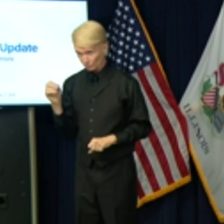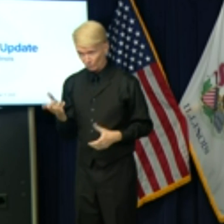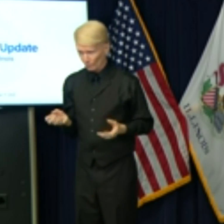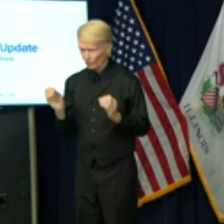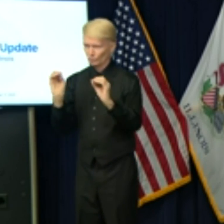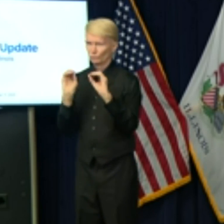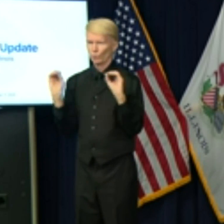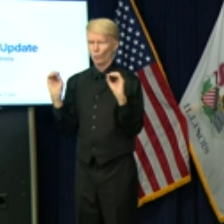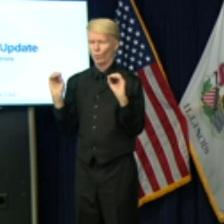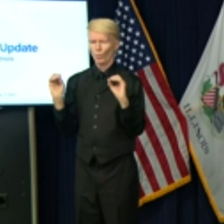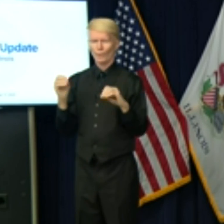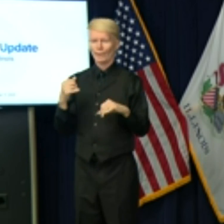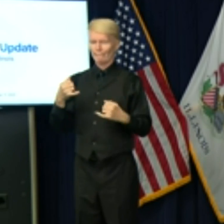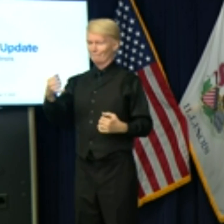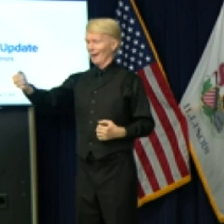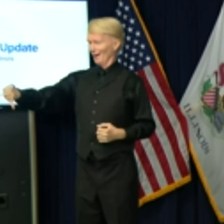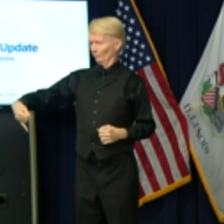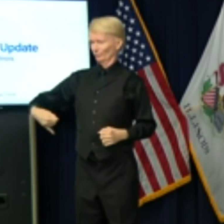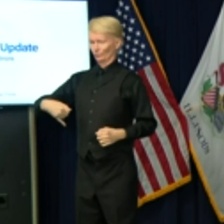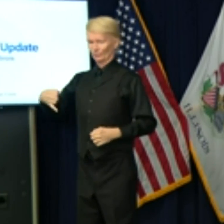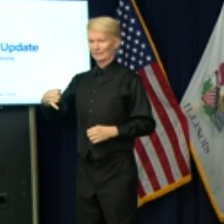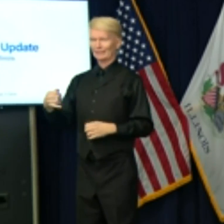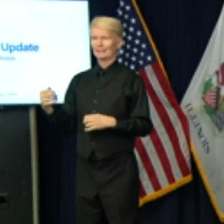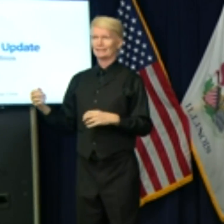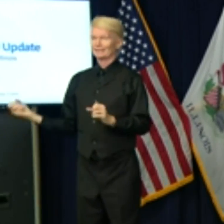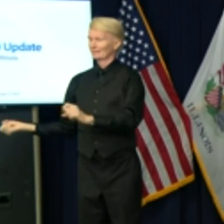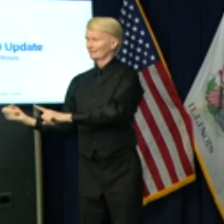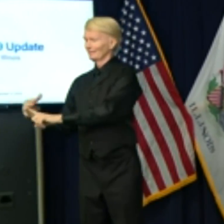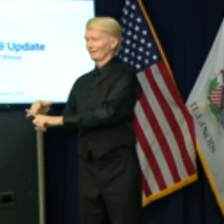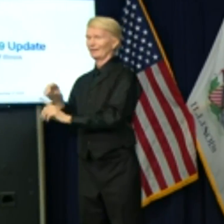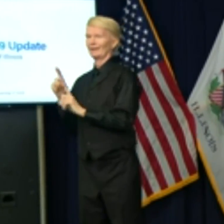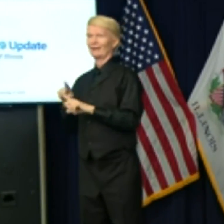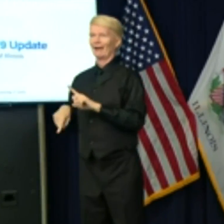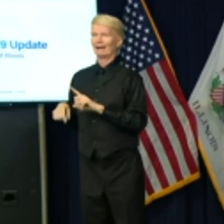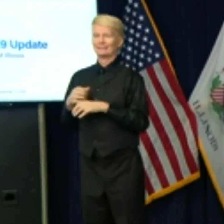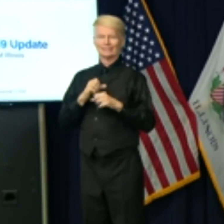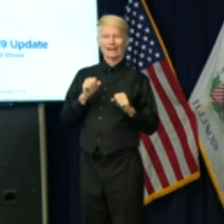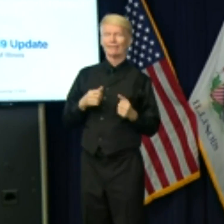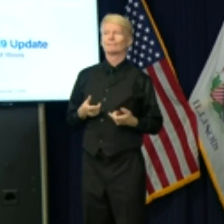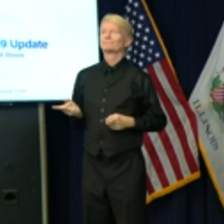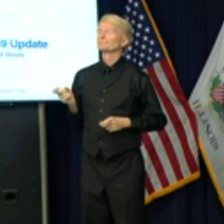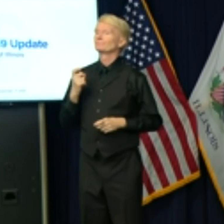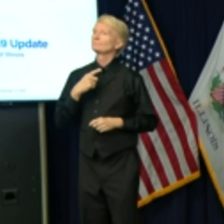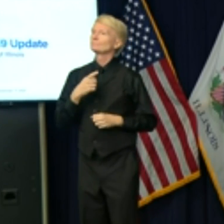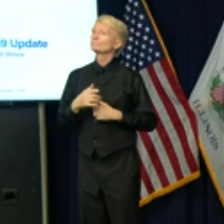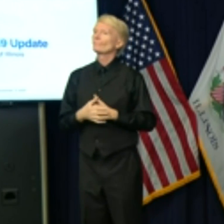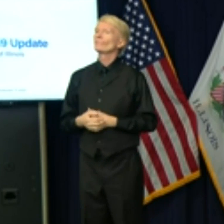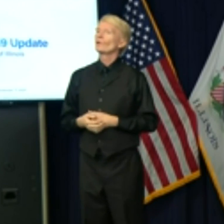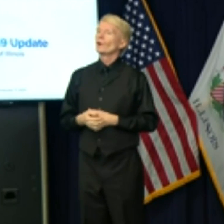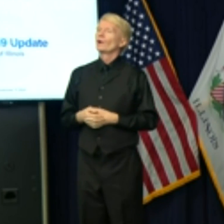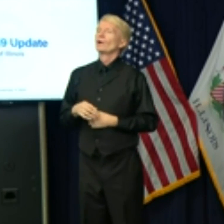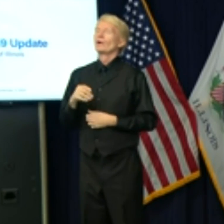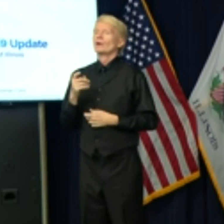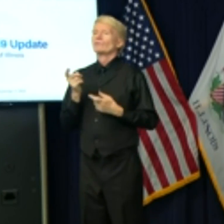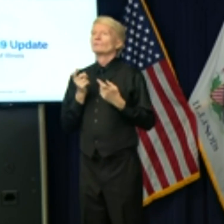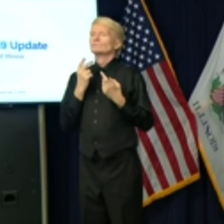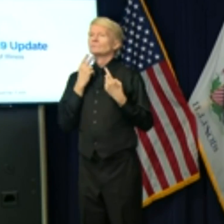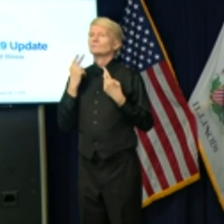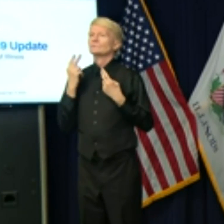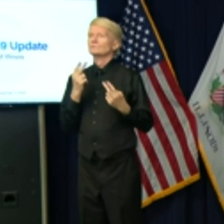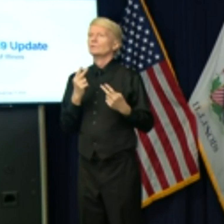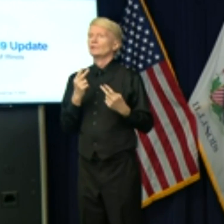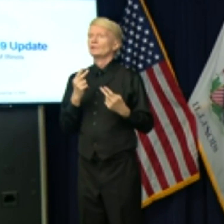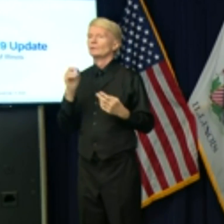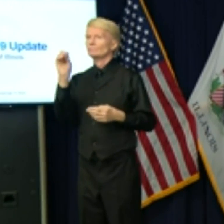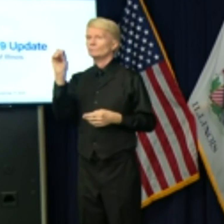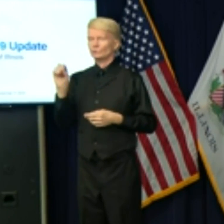no boundaries here. This is why we needed a national strategy to begin with. Mark Maxwell said, we could all see the rise, the rate